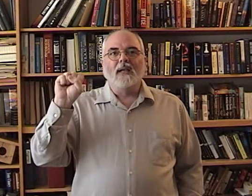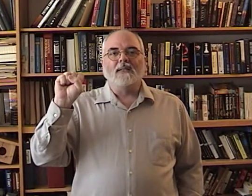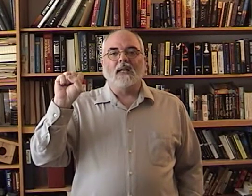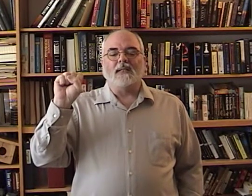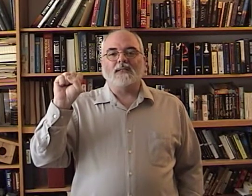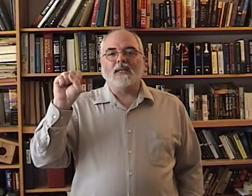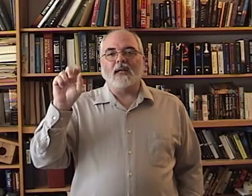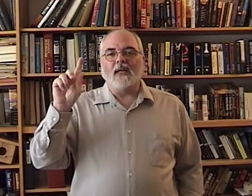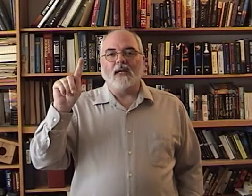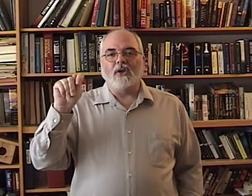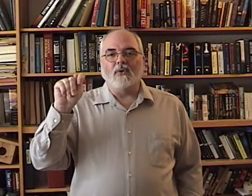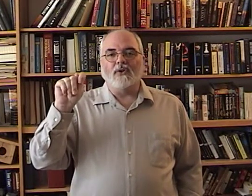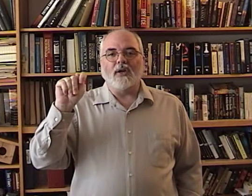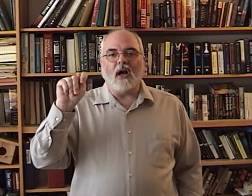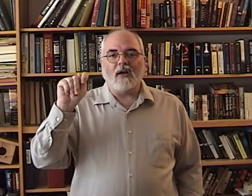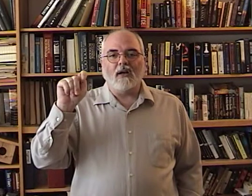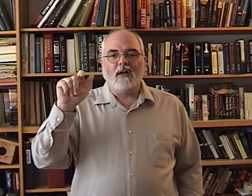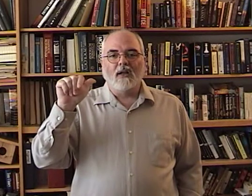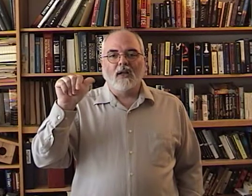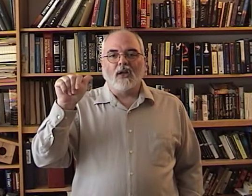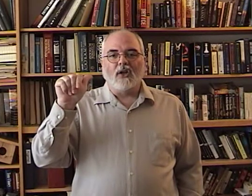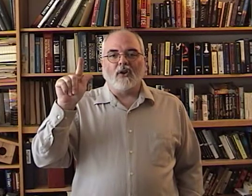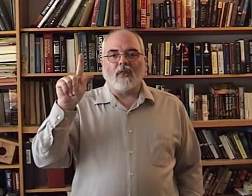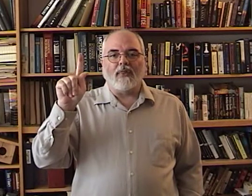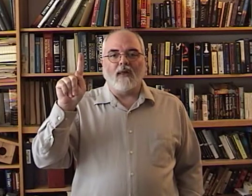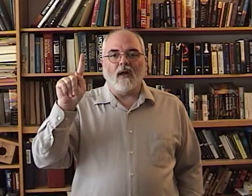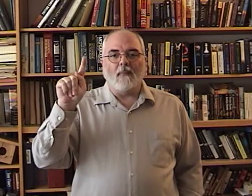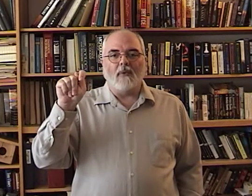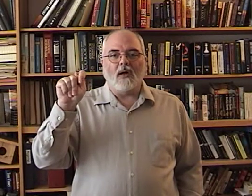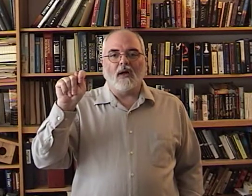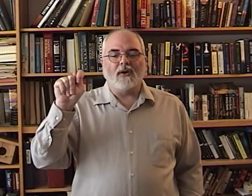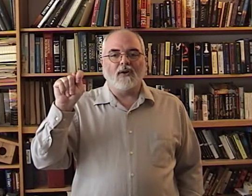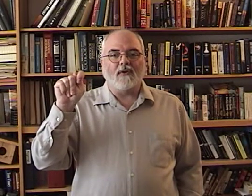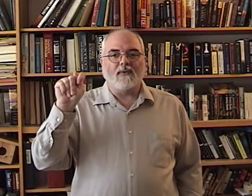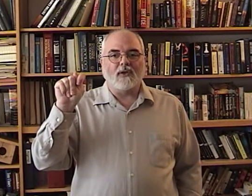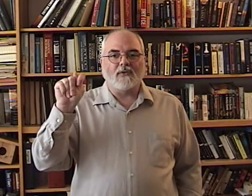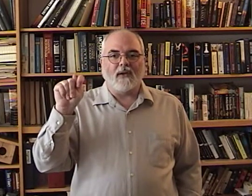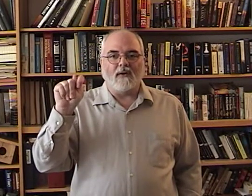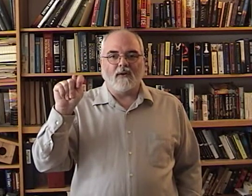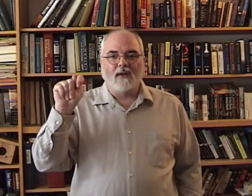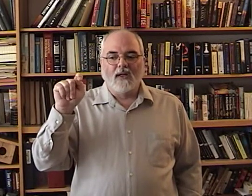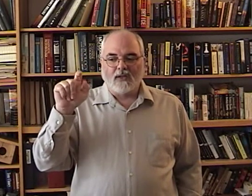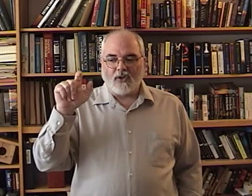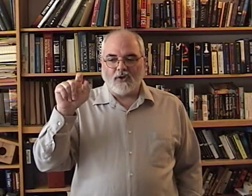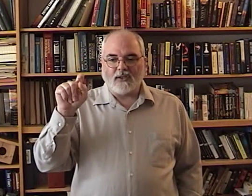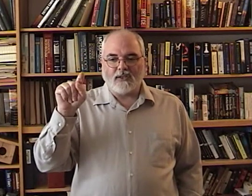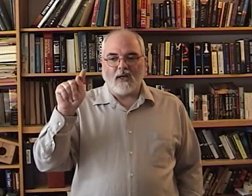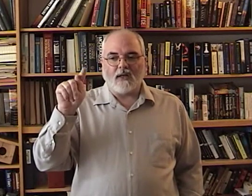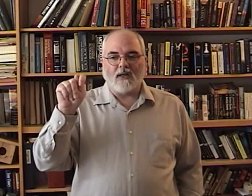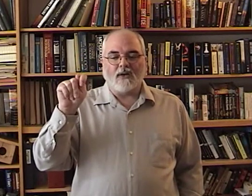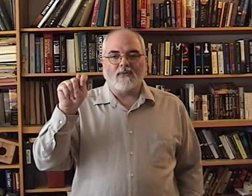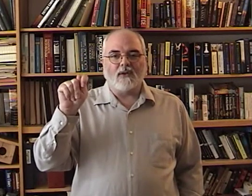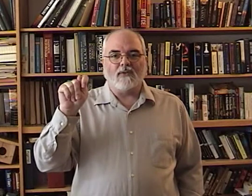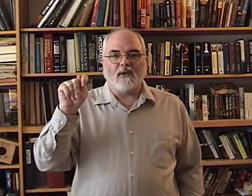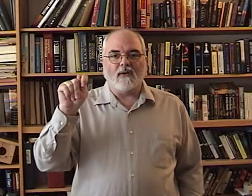That's T. You tuck your thumb under your first finger. So, you just tuck it under your first finger.